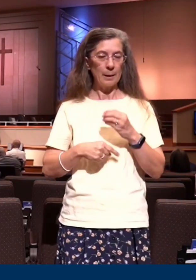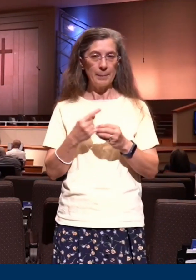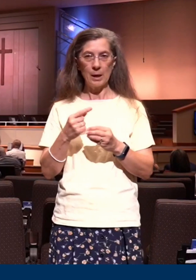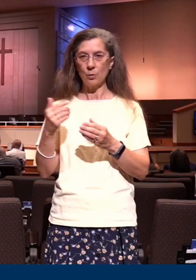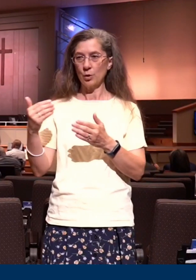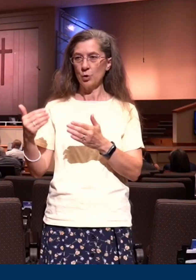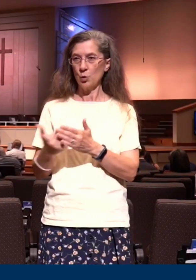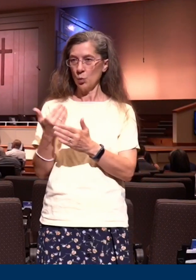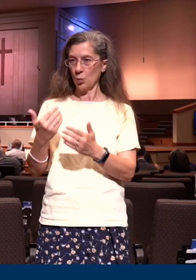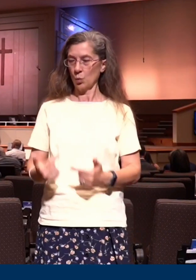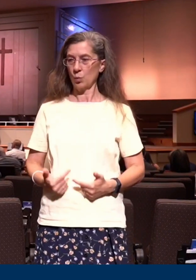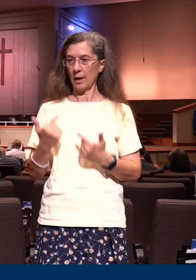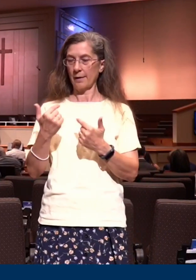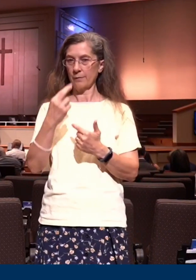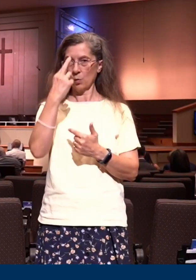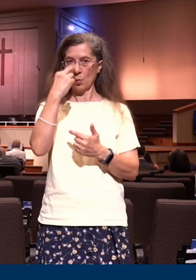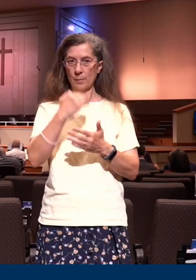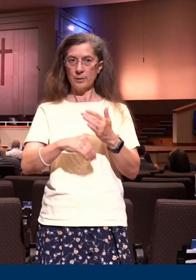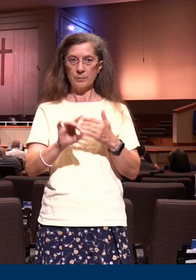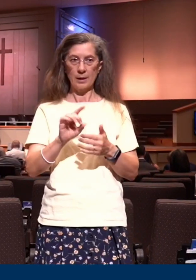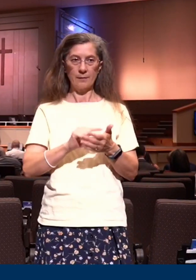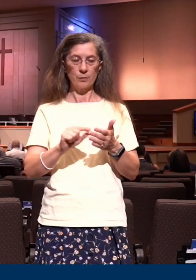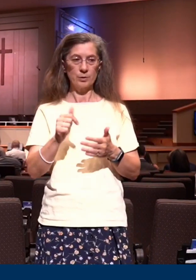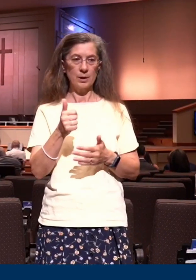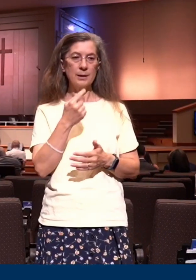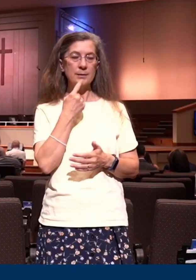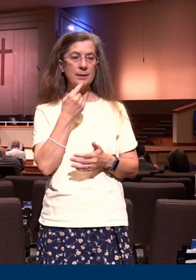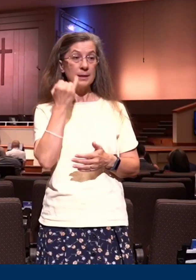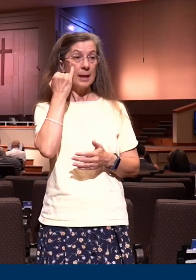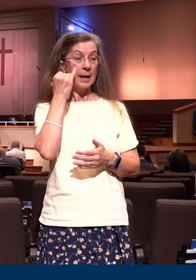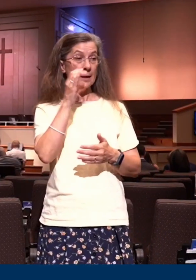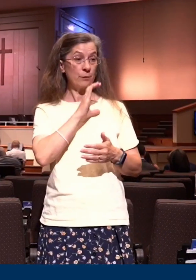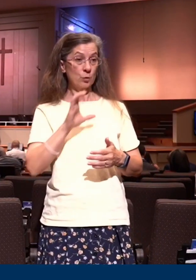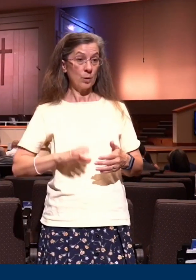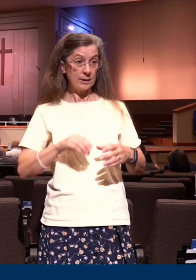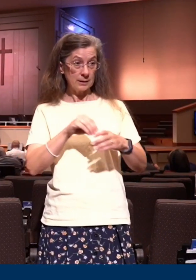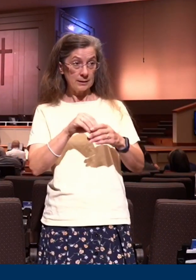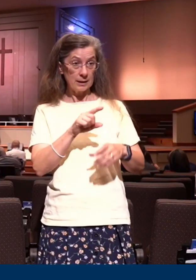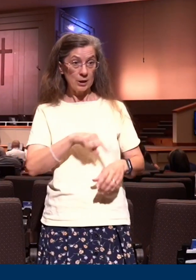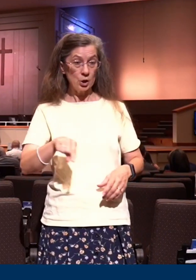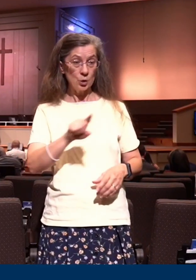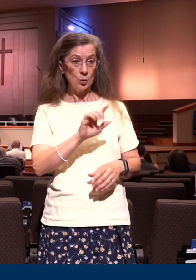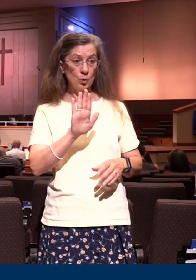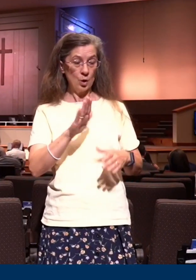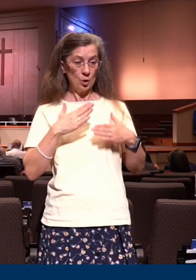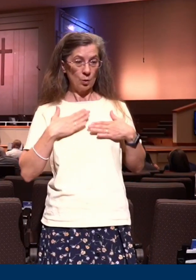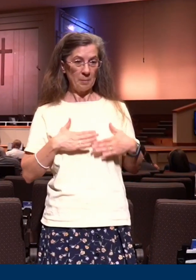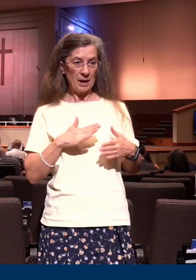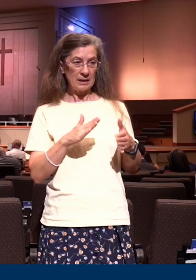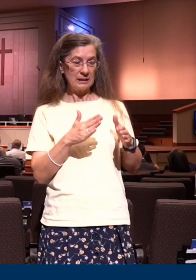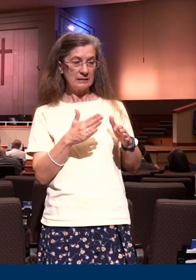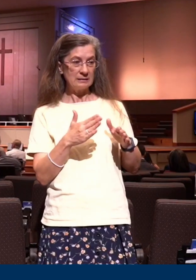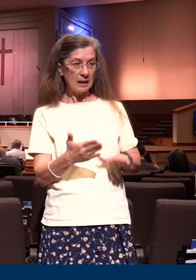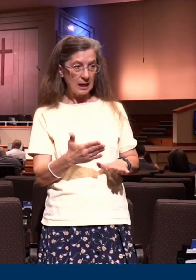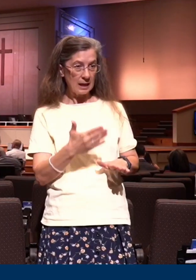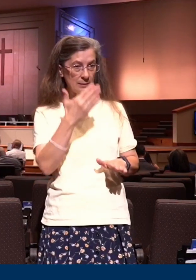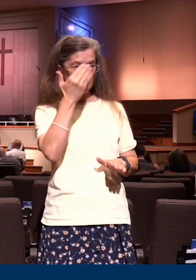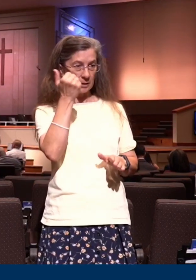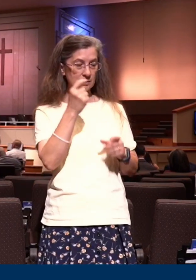Romans 8, 10, And if Christ be in you, the body is dead because of sin, but the spirit is